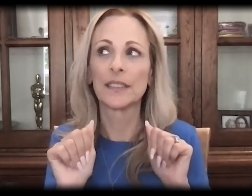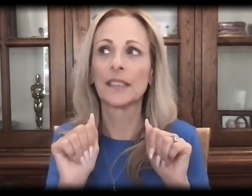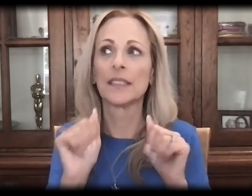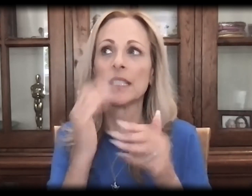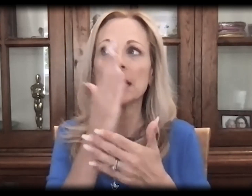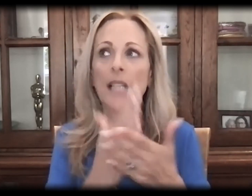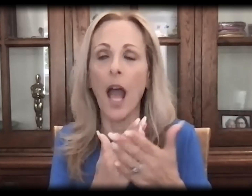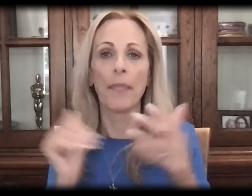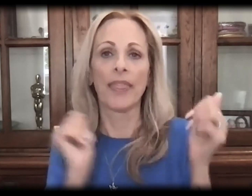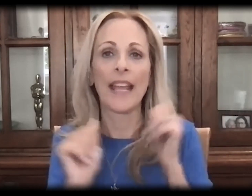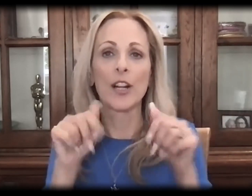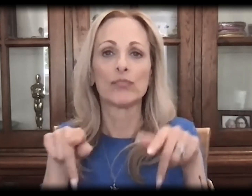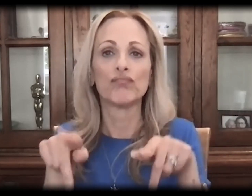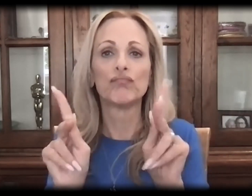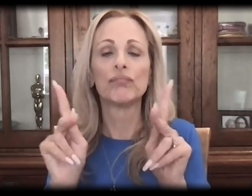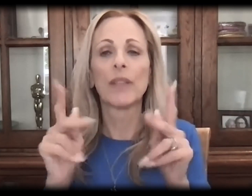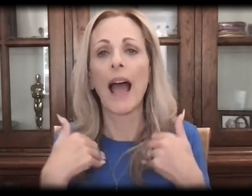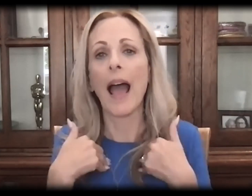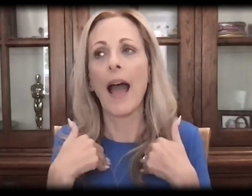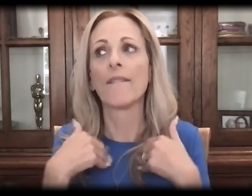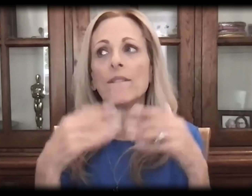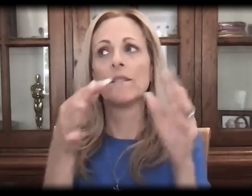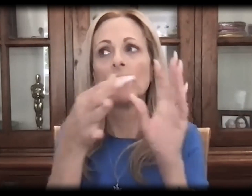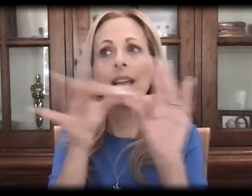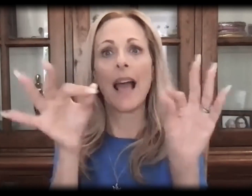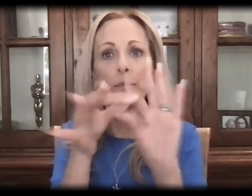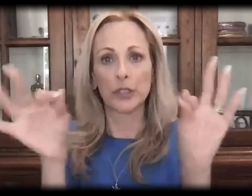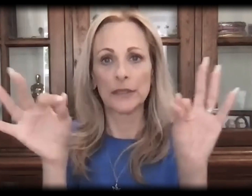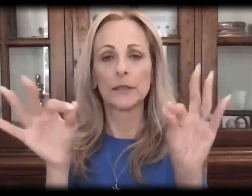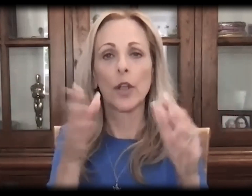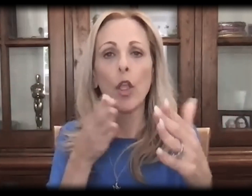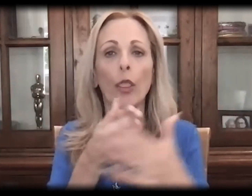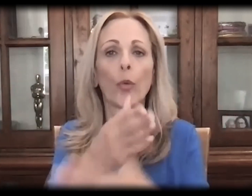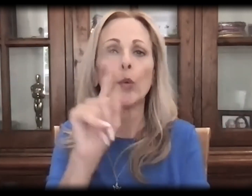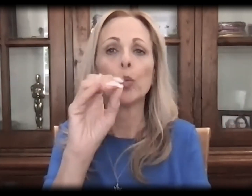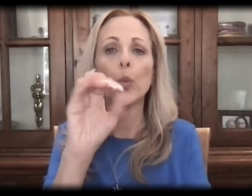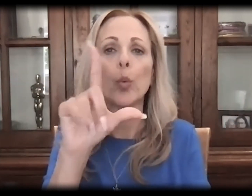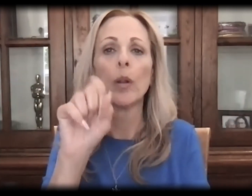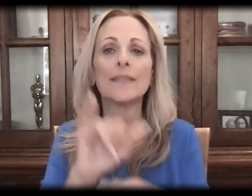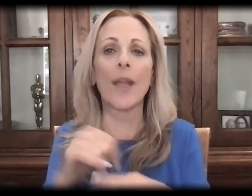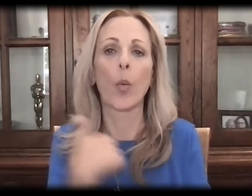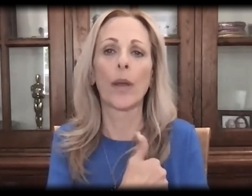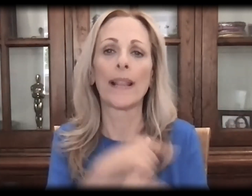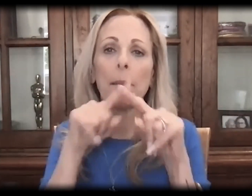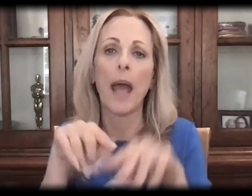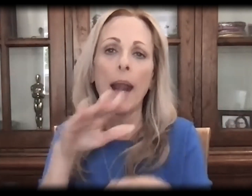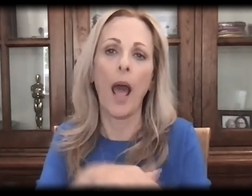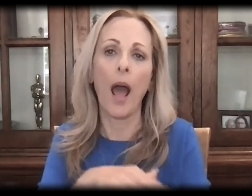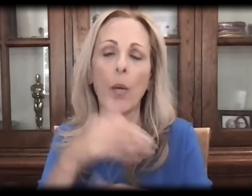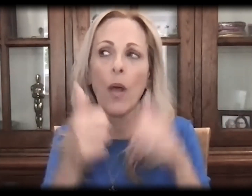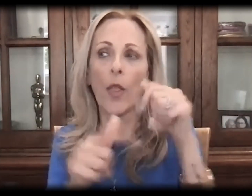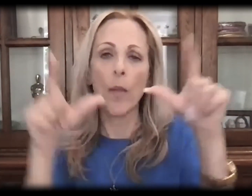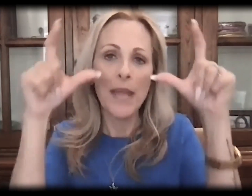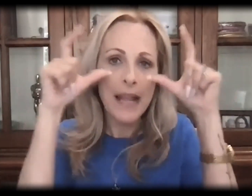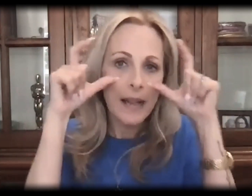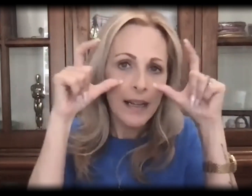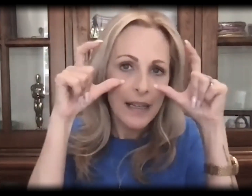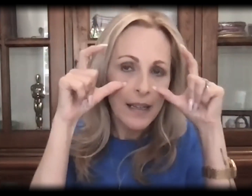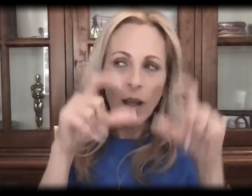in theatres, some theatres provide captioning through tools that we depend on, whether